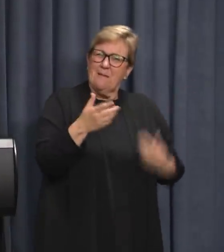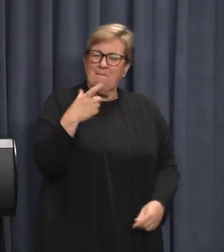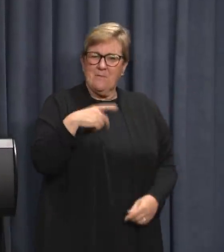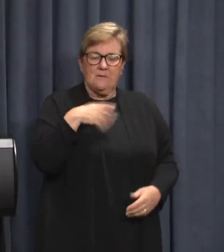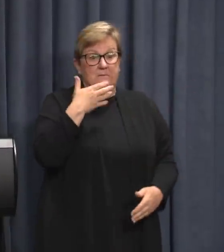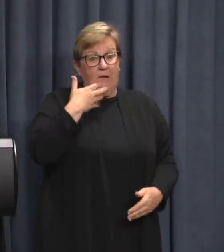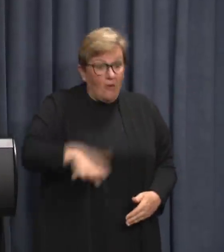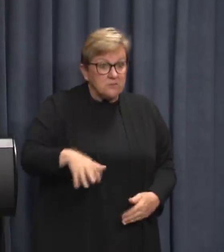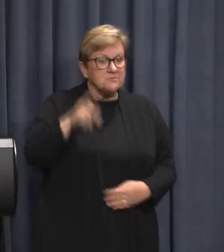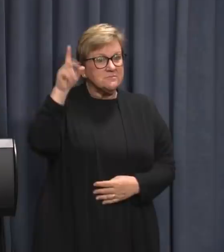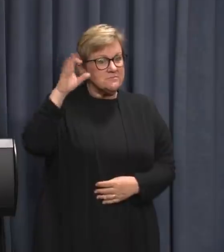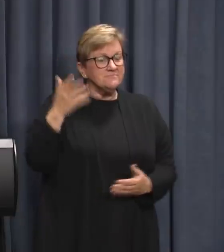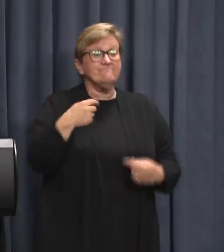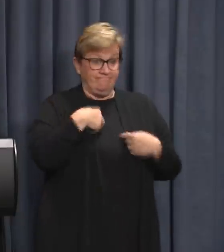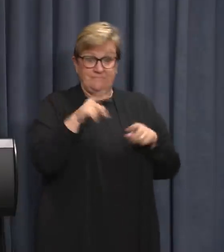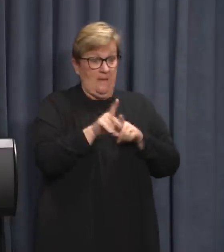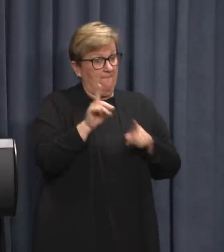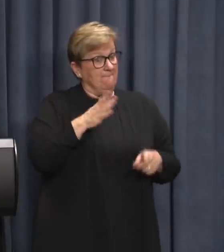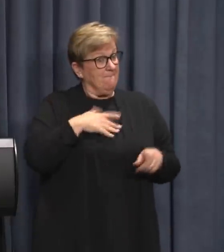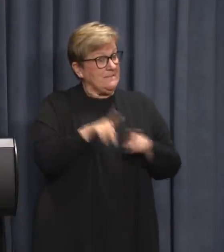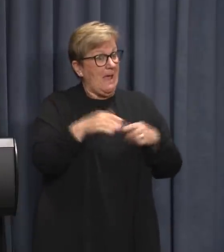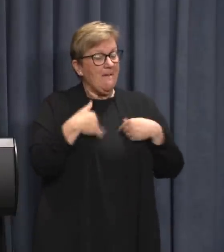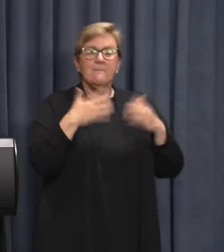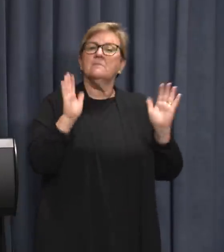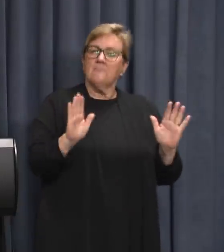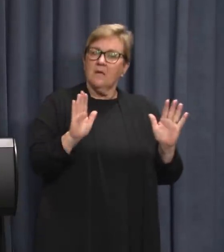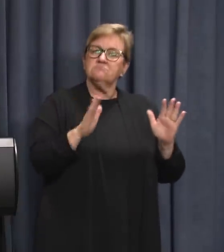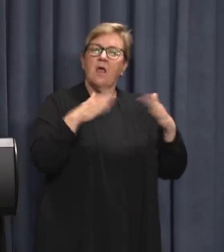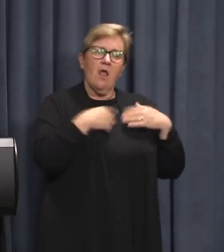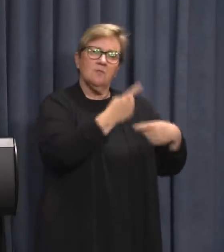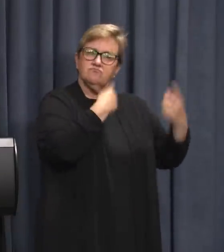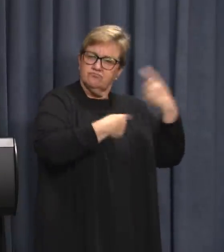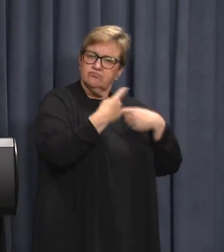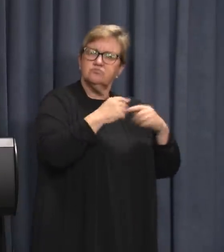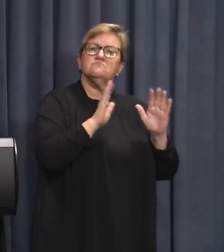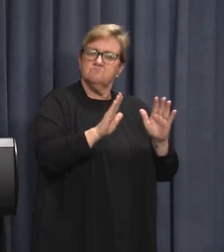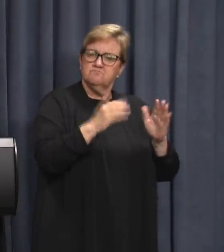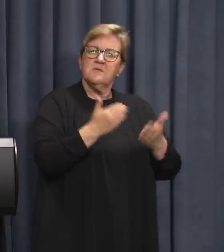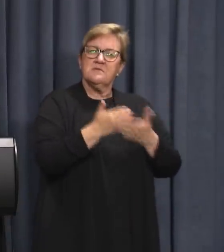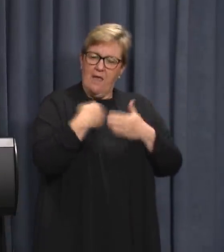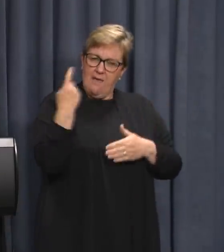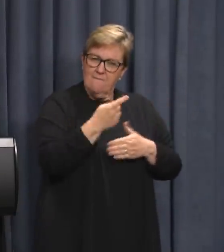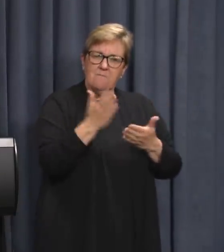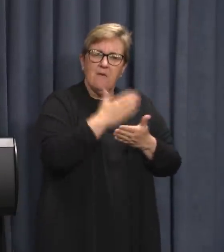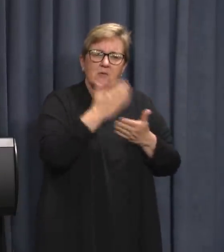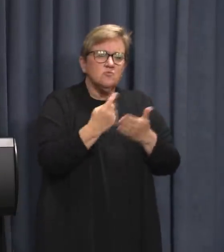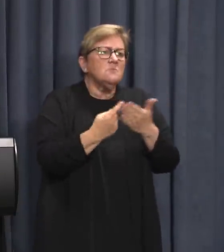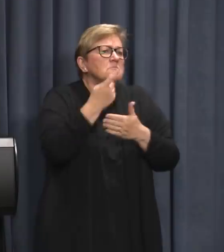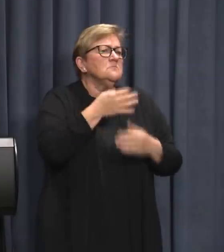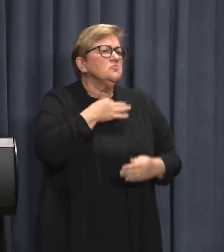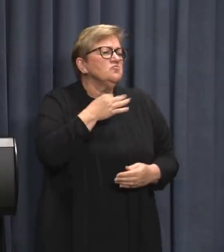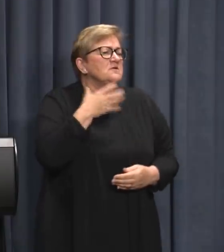when it's so hot. Me included. But the direction is based on health advice is to keep us safe from any potential risk